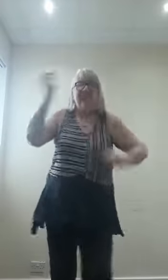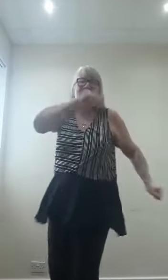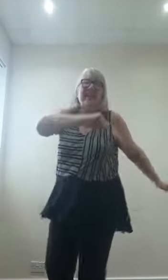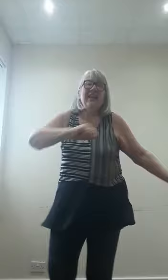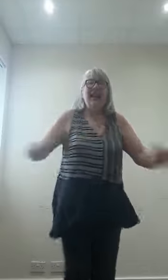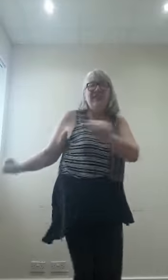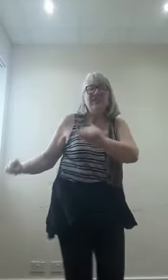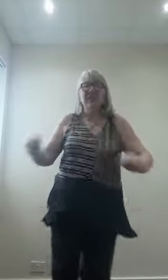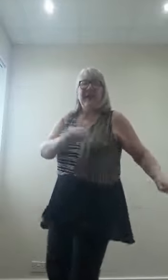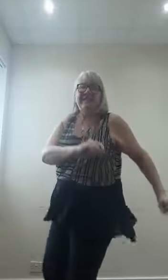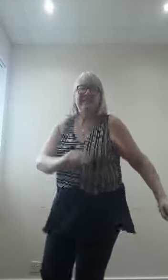Have a twist.